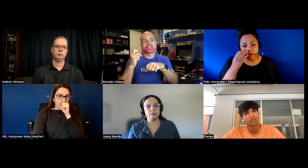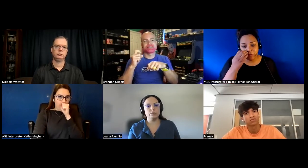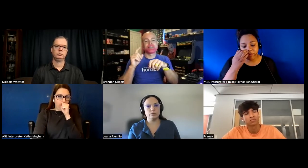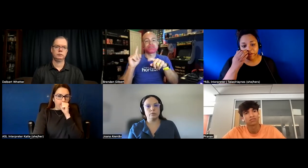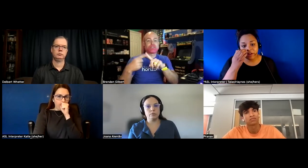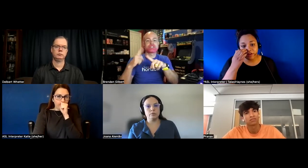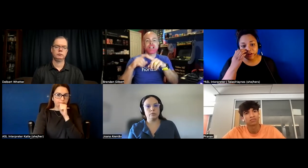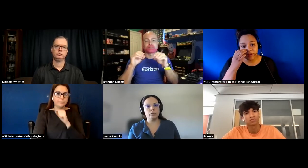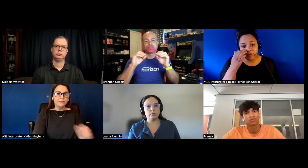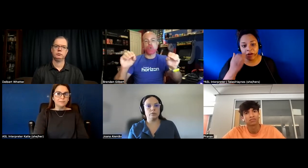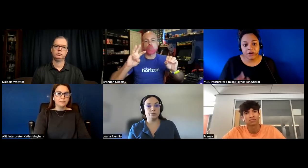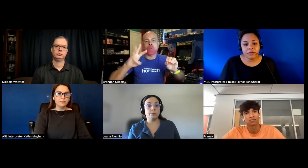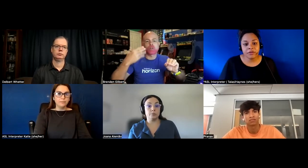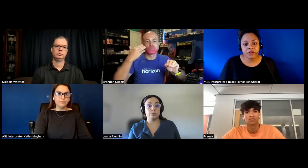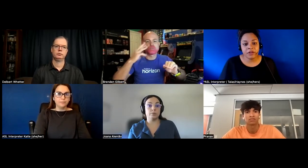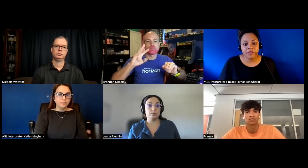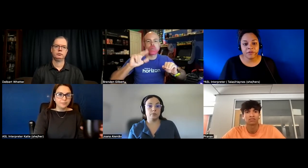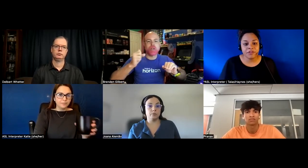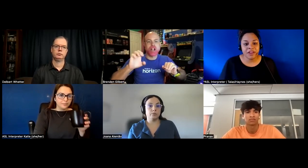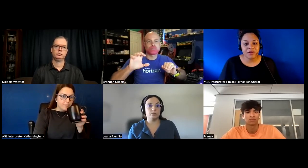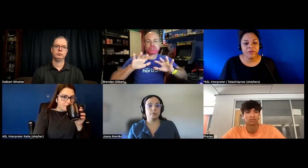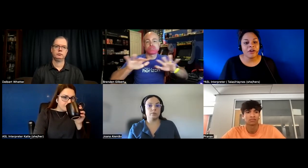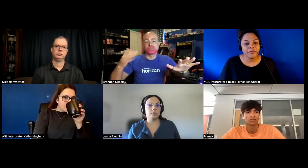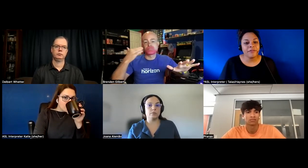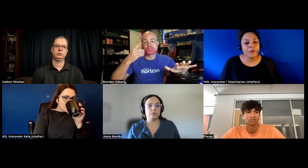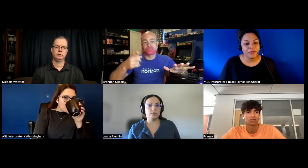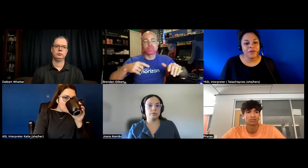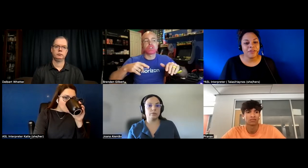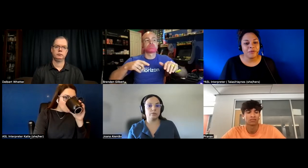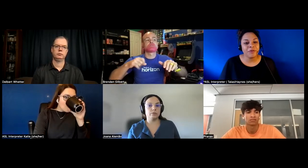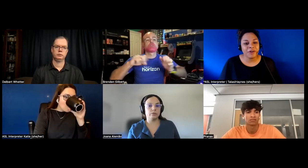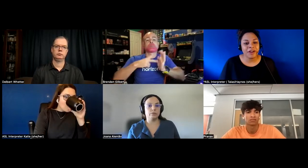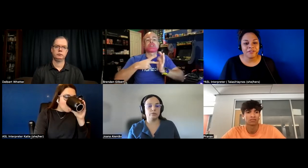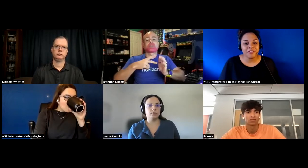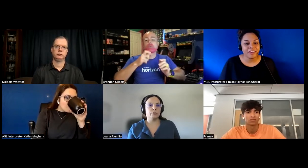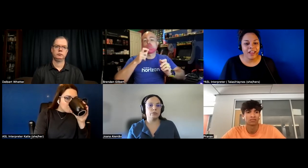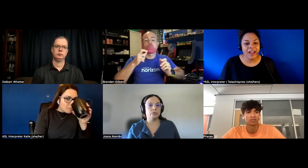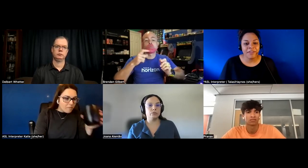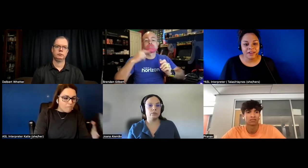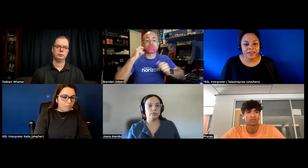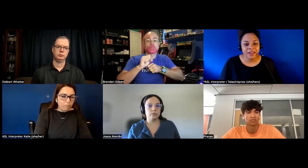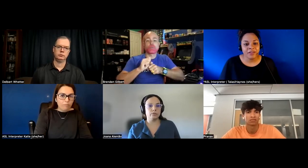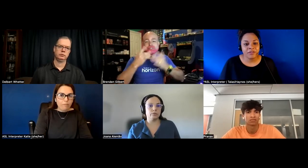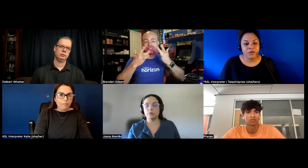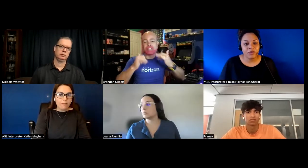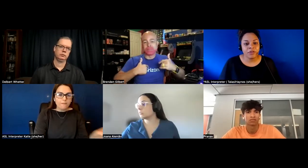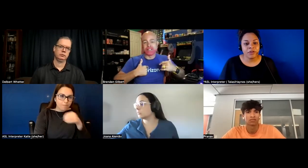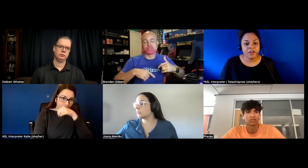amazon took a little bit longer um at the first time uh i remember the they were the warehouses they didn't have that so the deaf